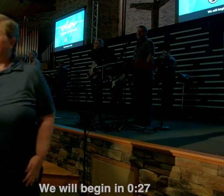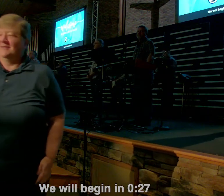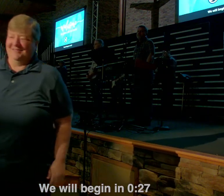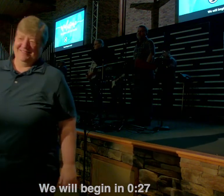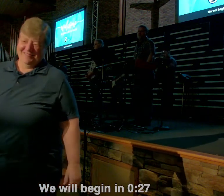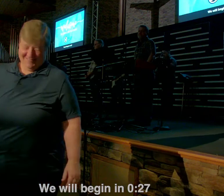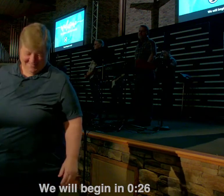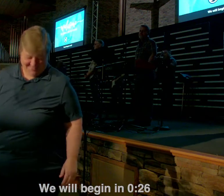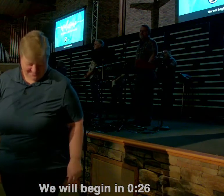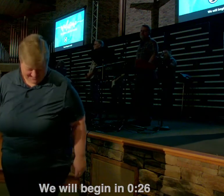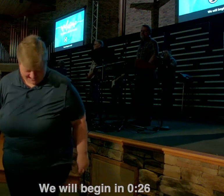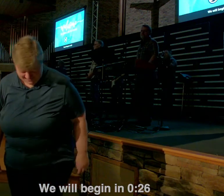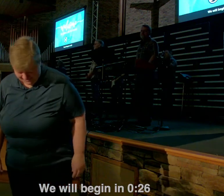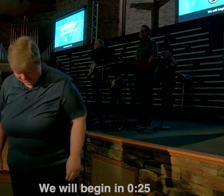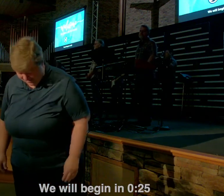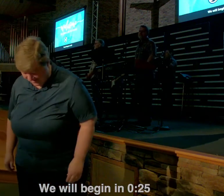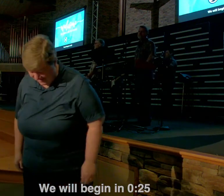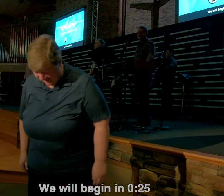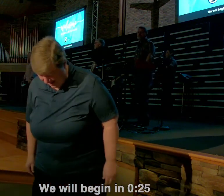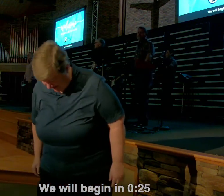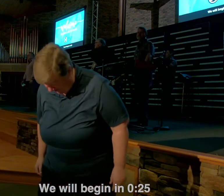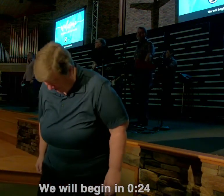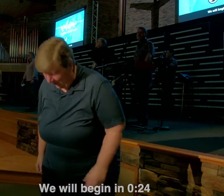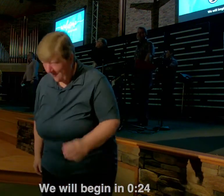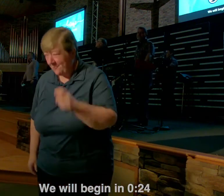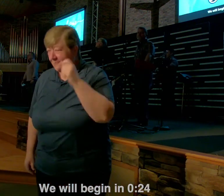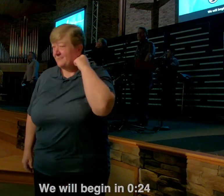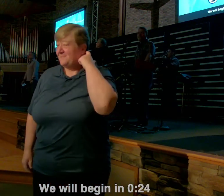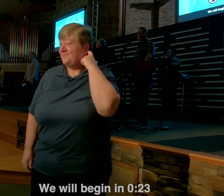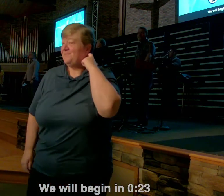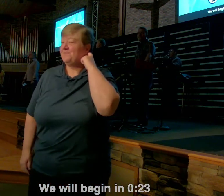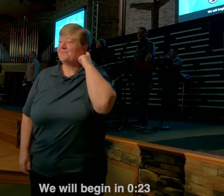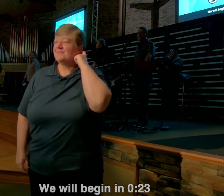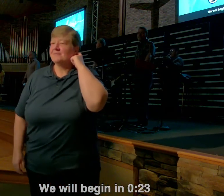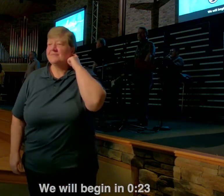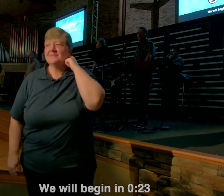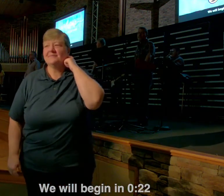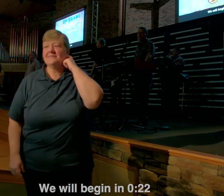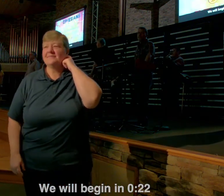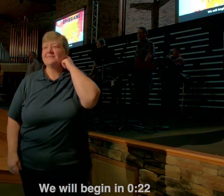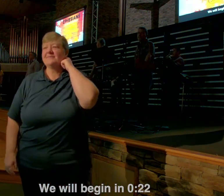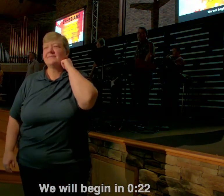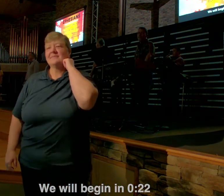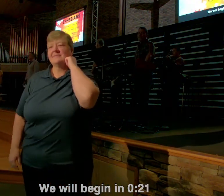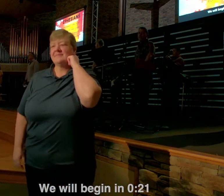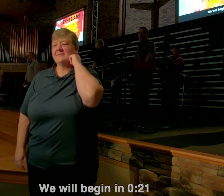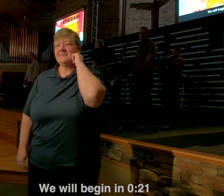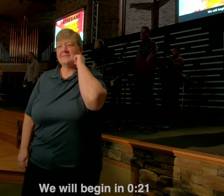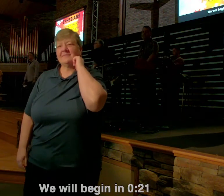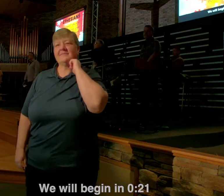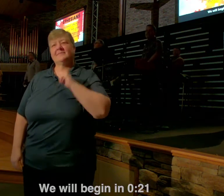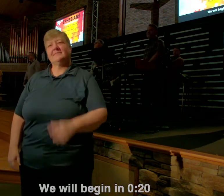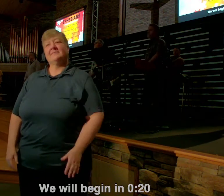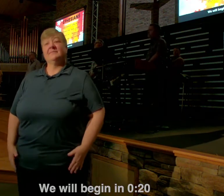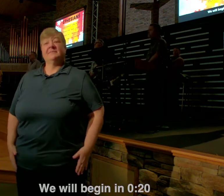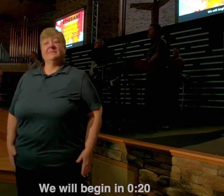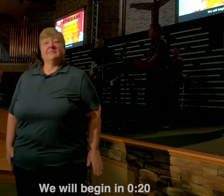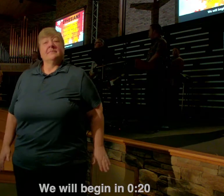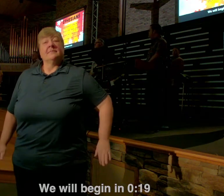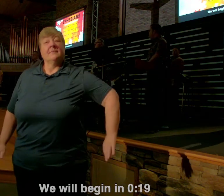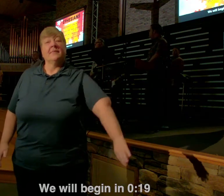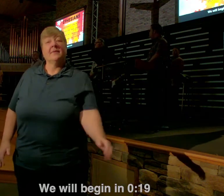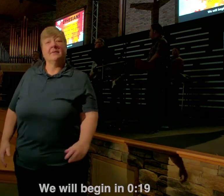lead me to